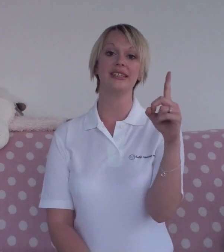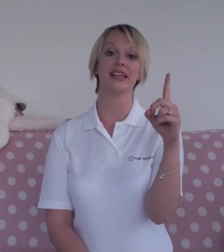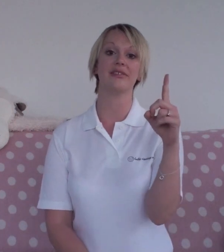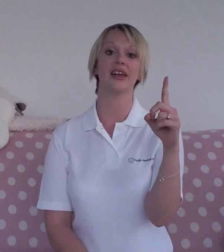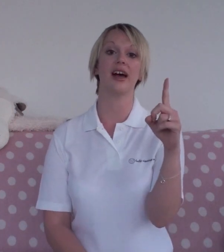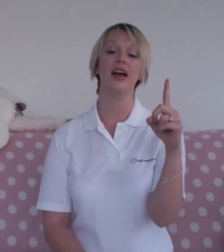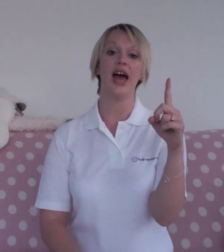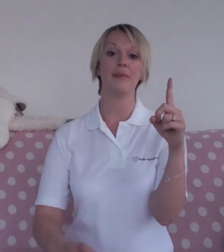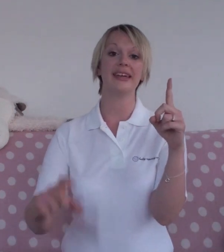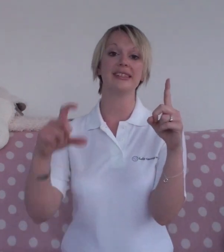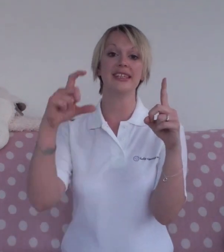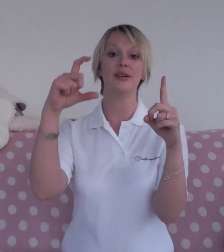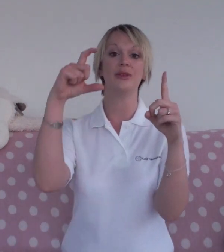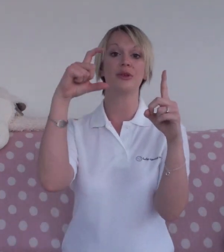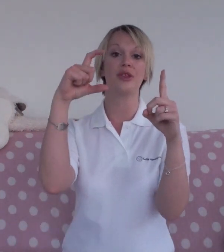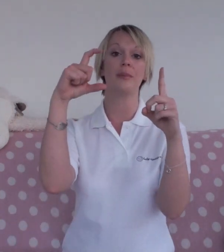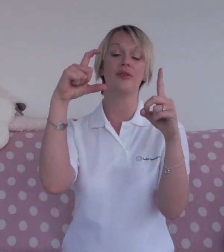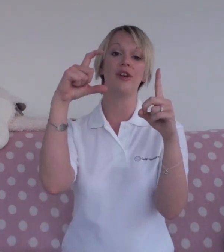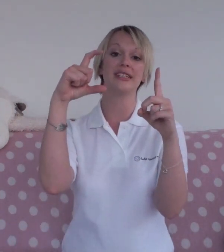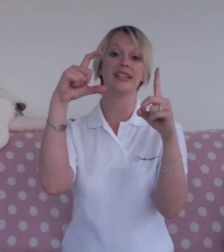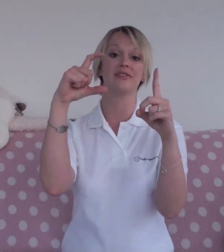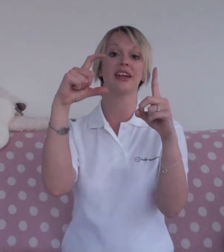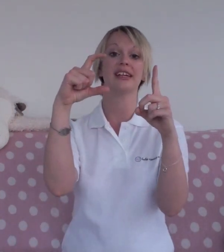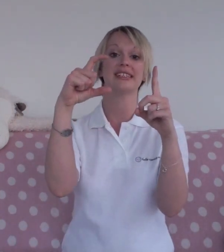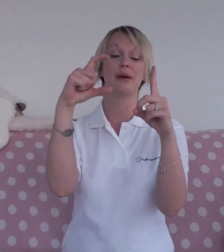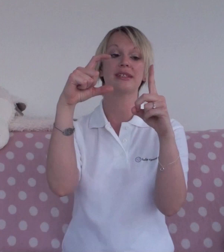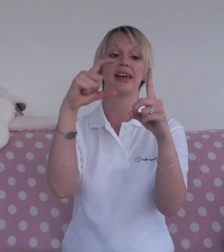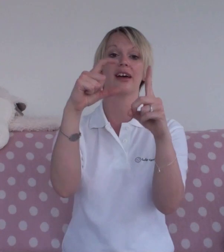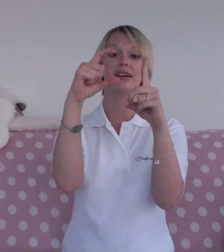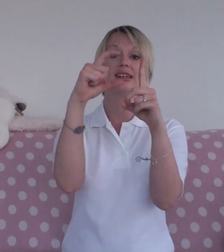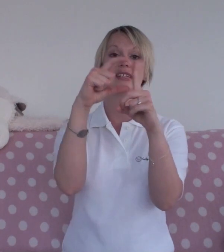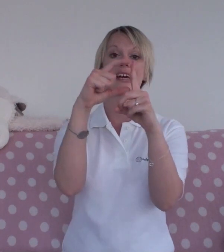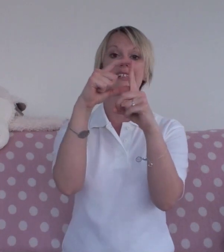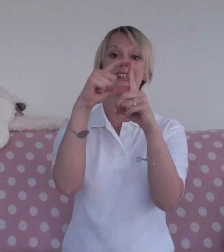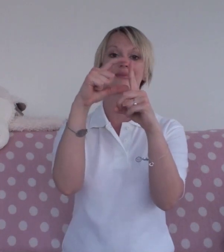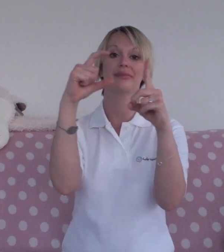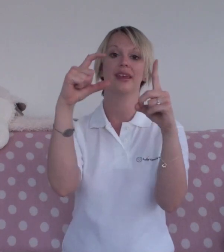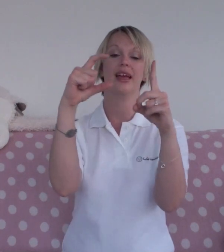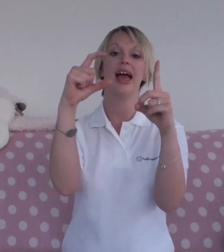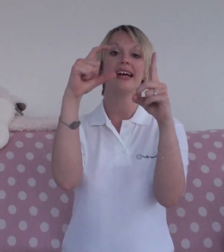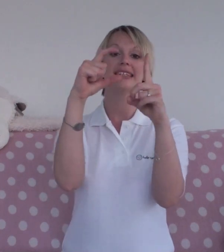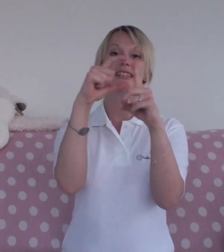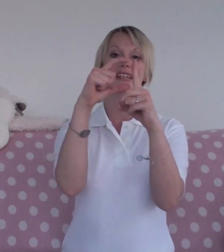index finger and making C with your thumb and right index finger tapped together. Daddy. Daddy.